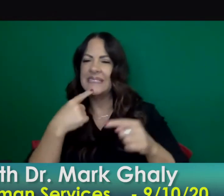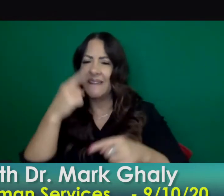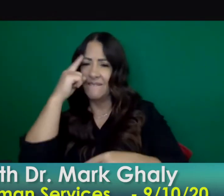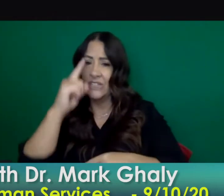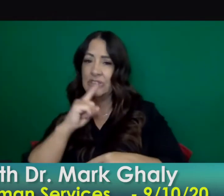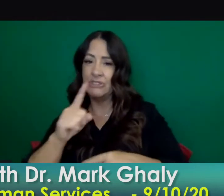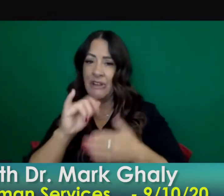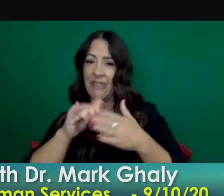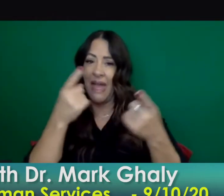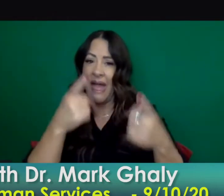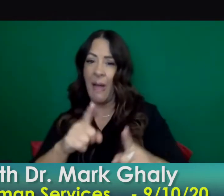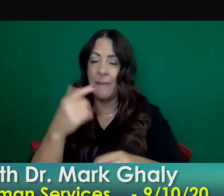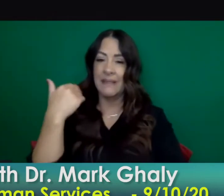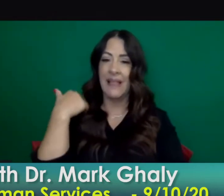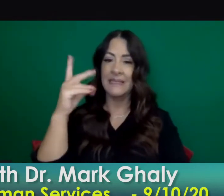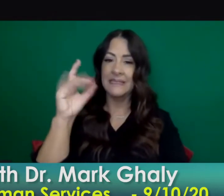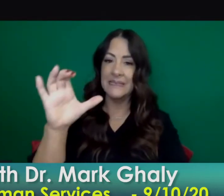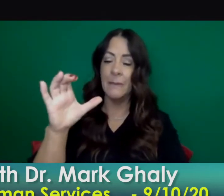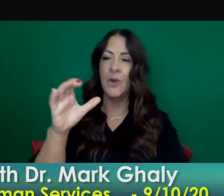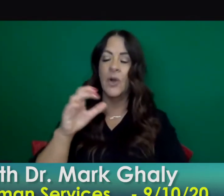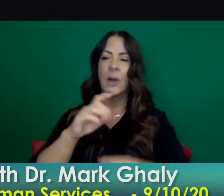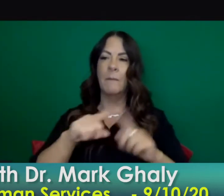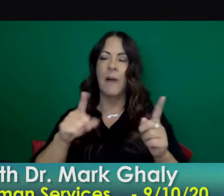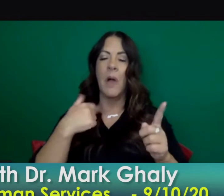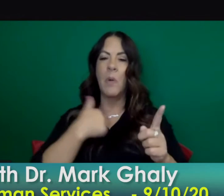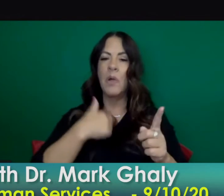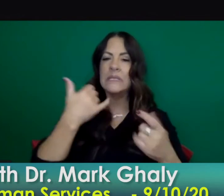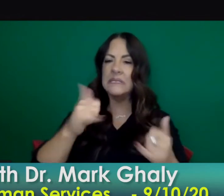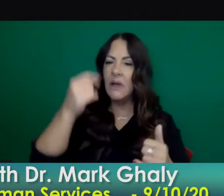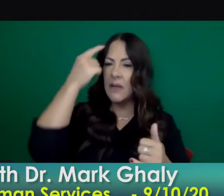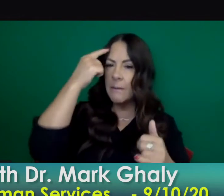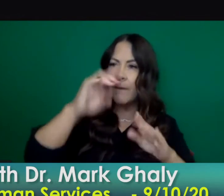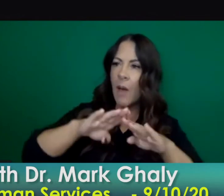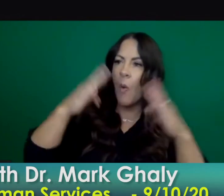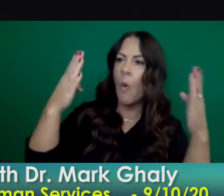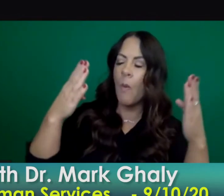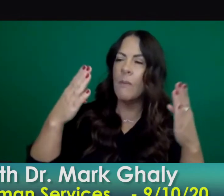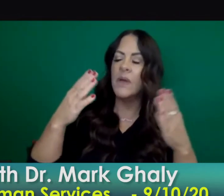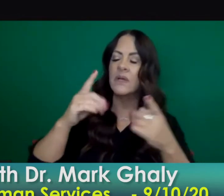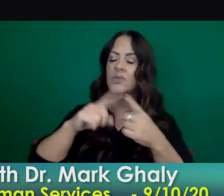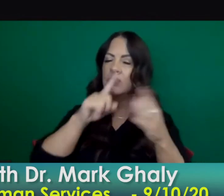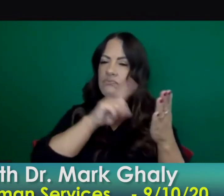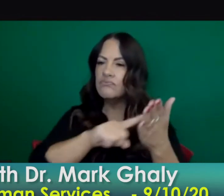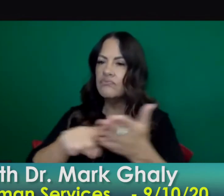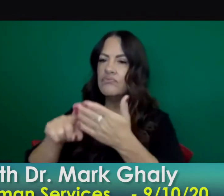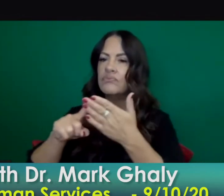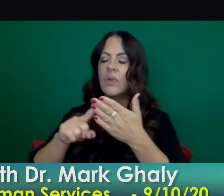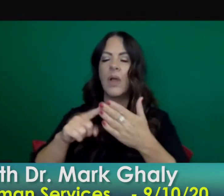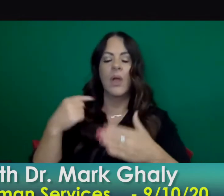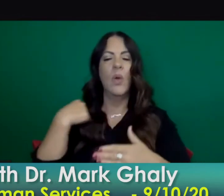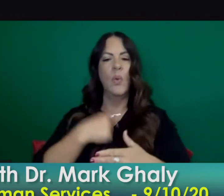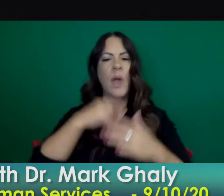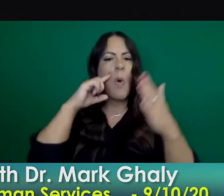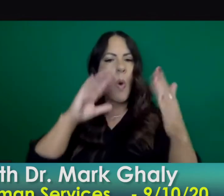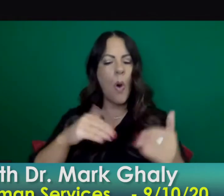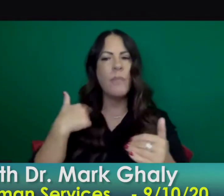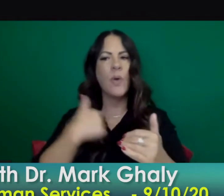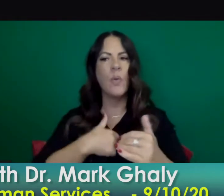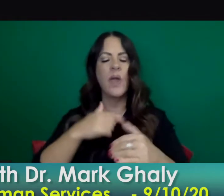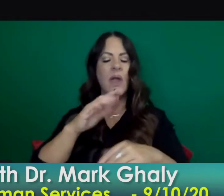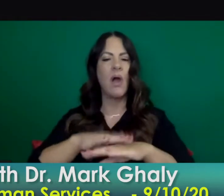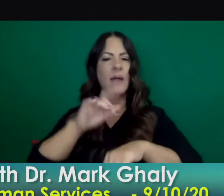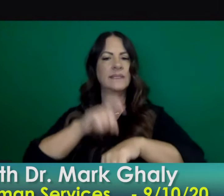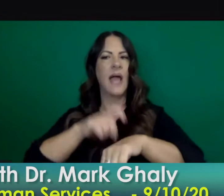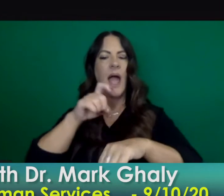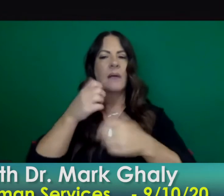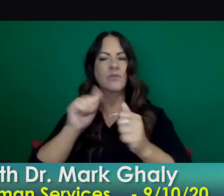we're open to that and and um uh hope that our response was as timely as we think and believe that as